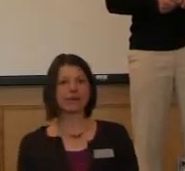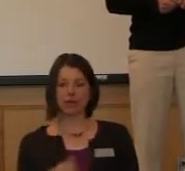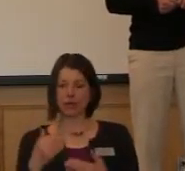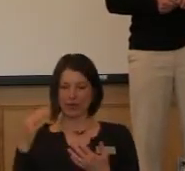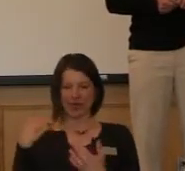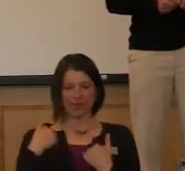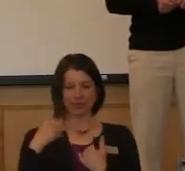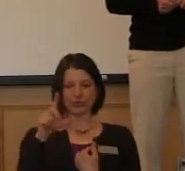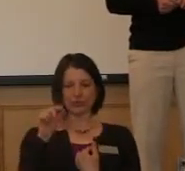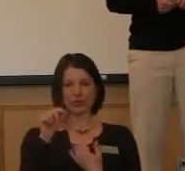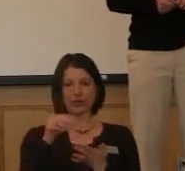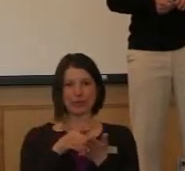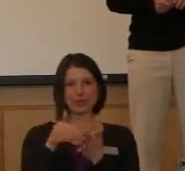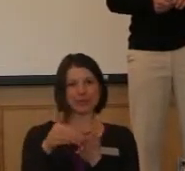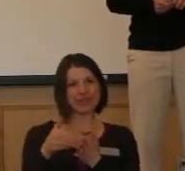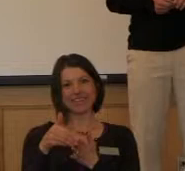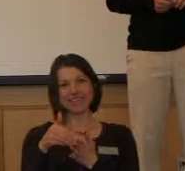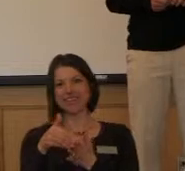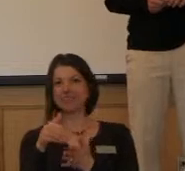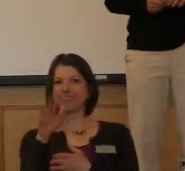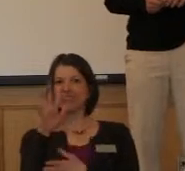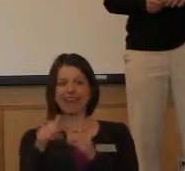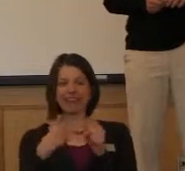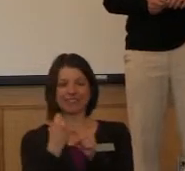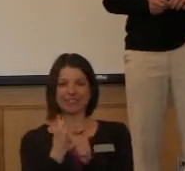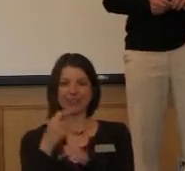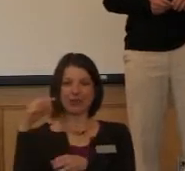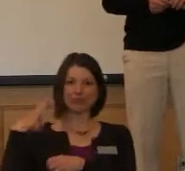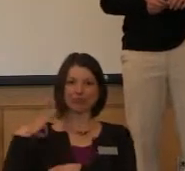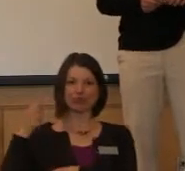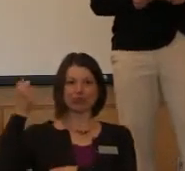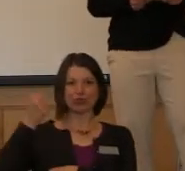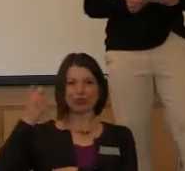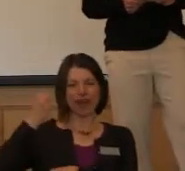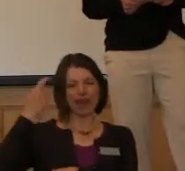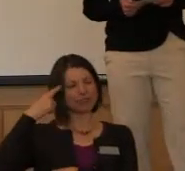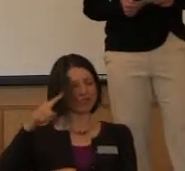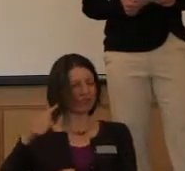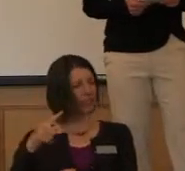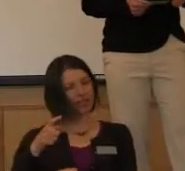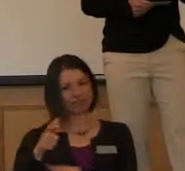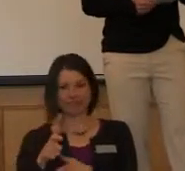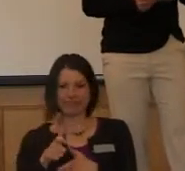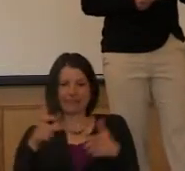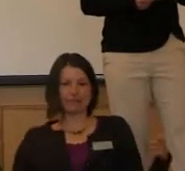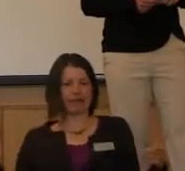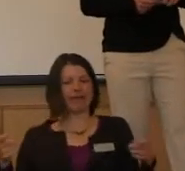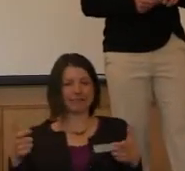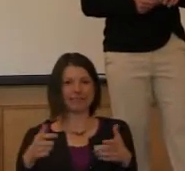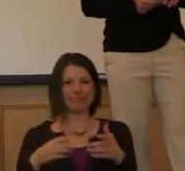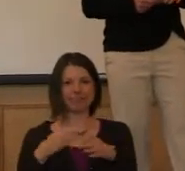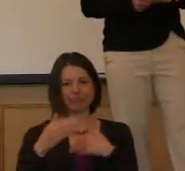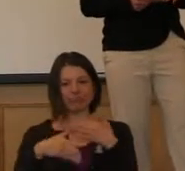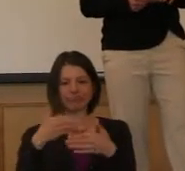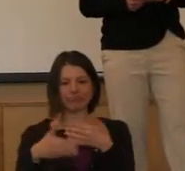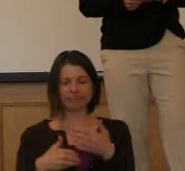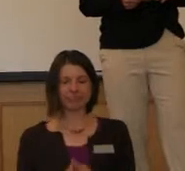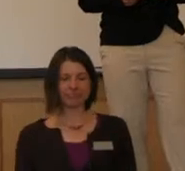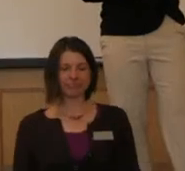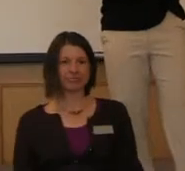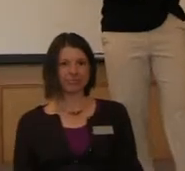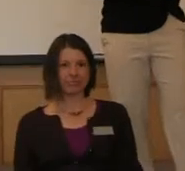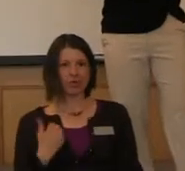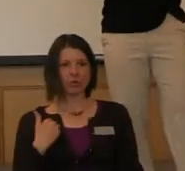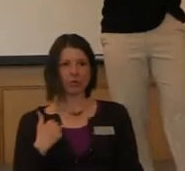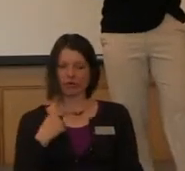million dollar five year grant which is allowing us to make some big progress in that area and part of it is we have a